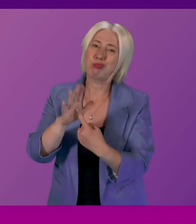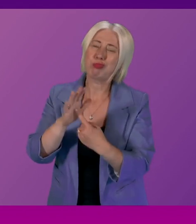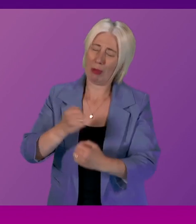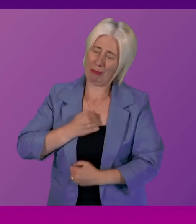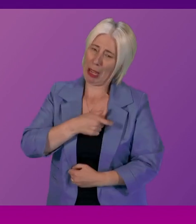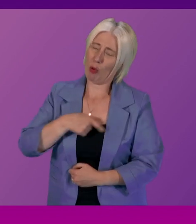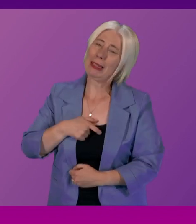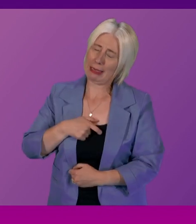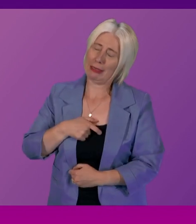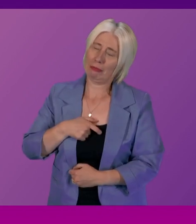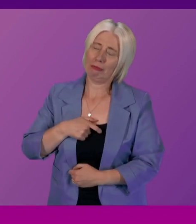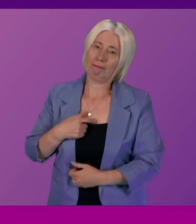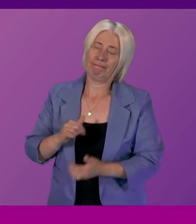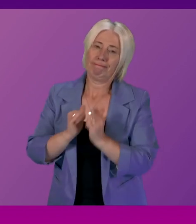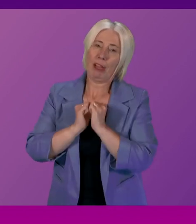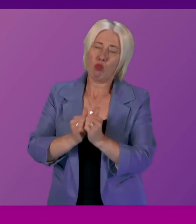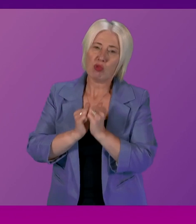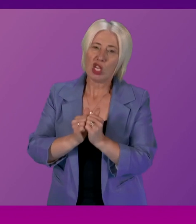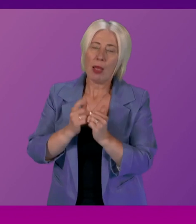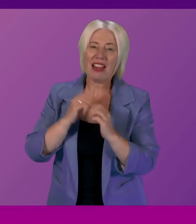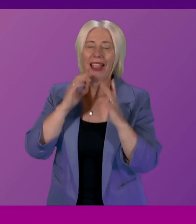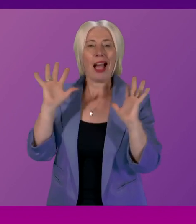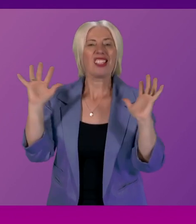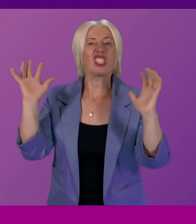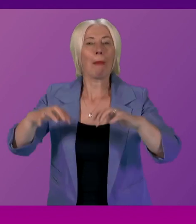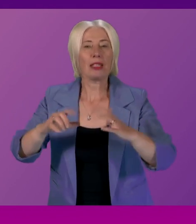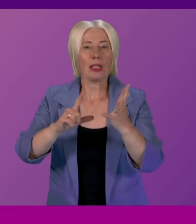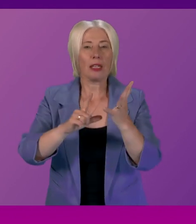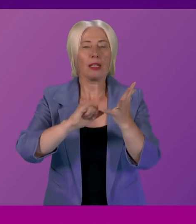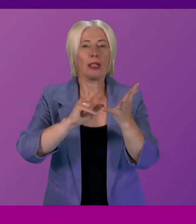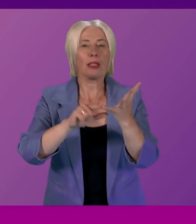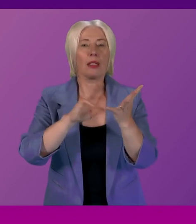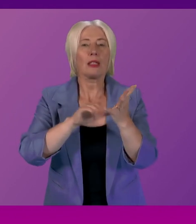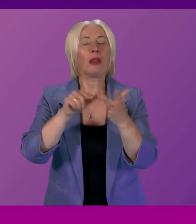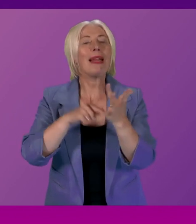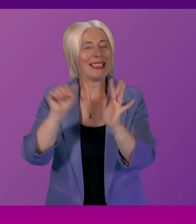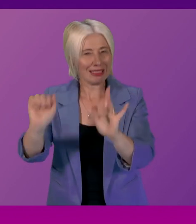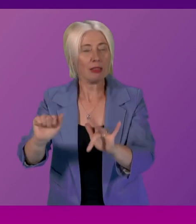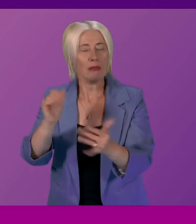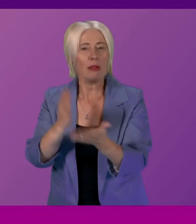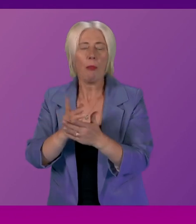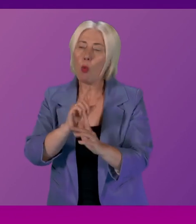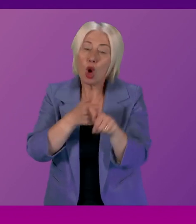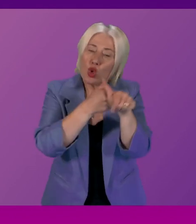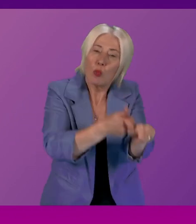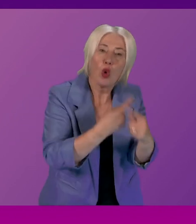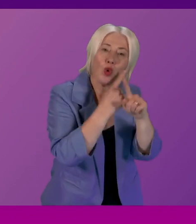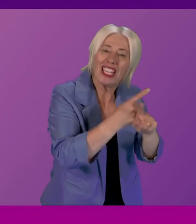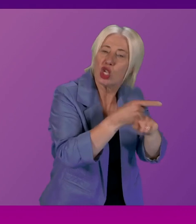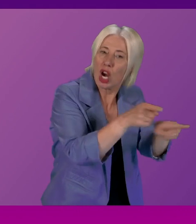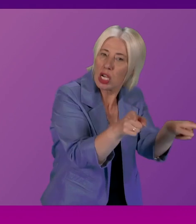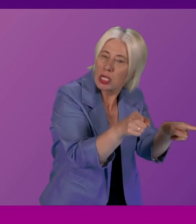and whilst we appreciate that there are summits being held can I ask what support the Scottish government intends to give teachers in the meantime